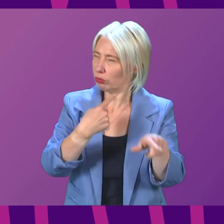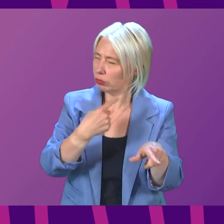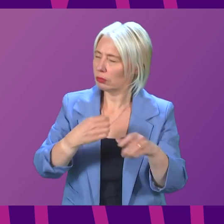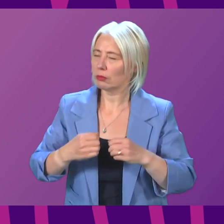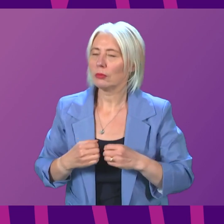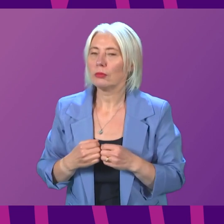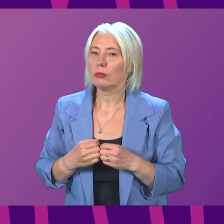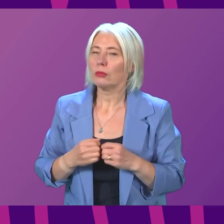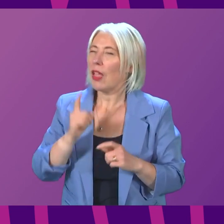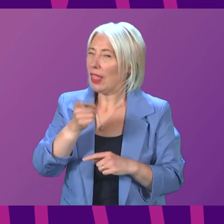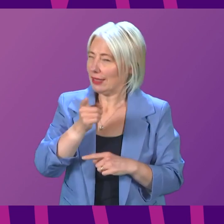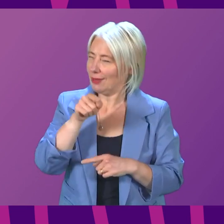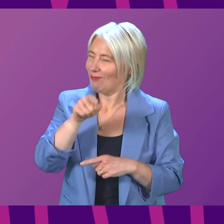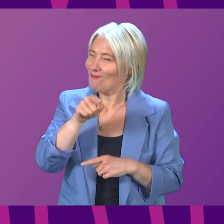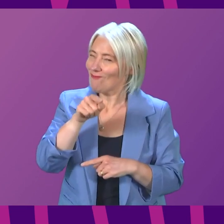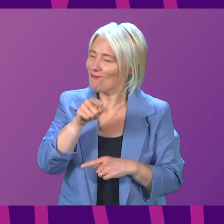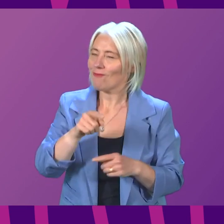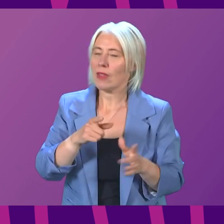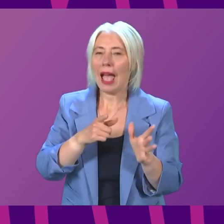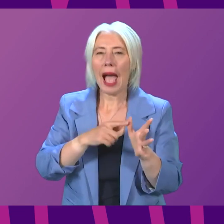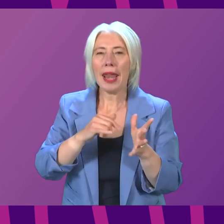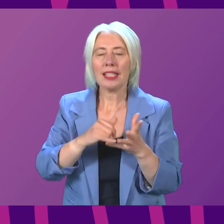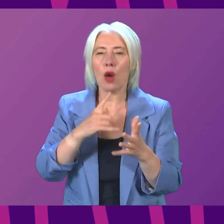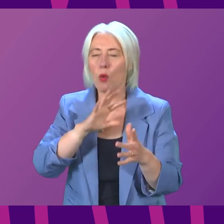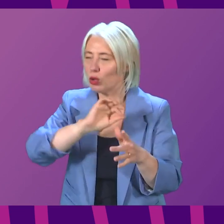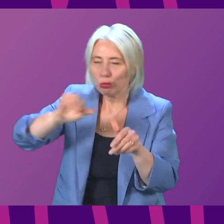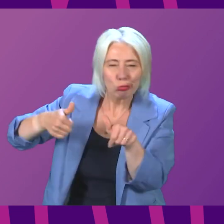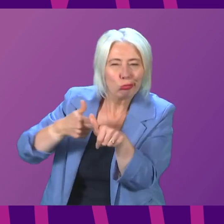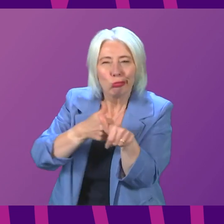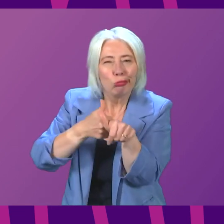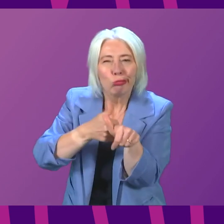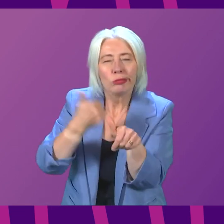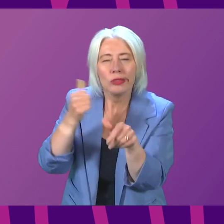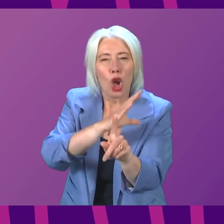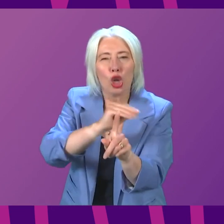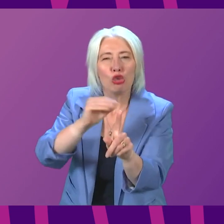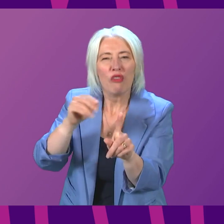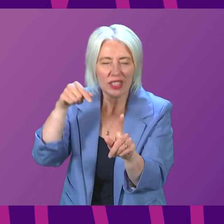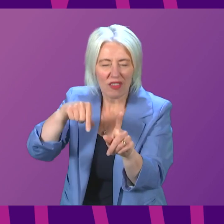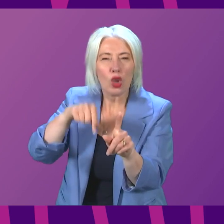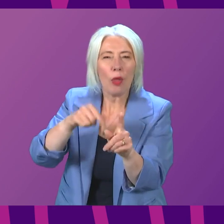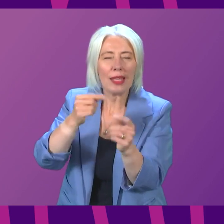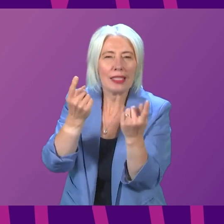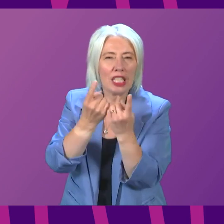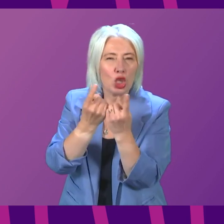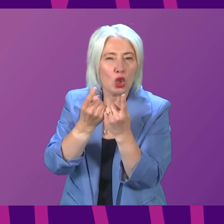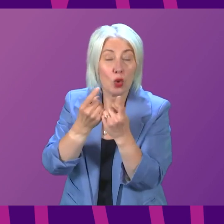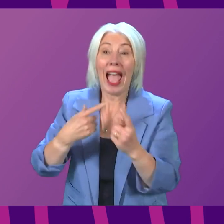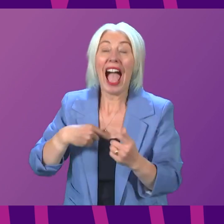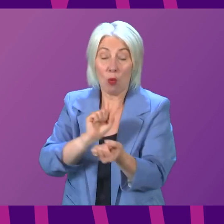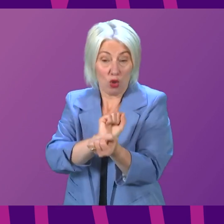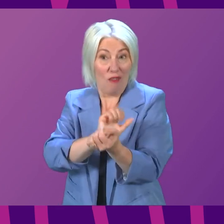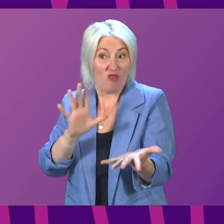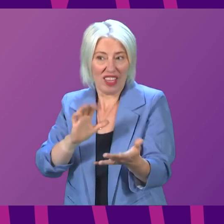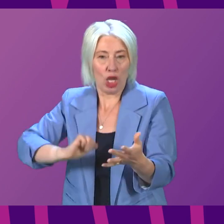this is the point. He wants to back up the Conservatives on this point. I want to free Scotland